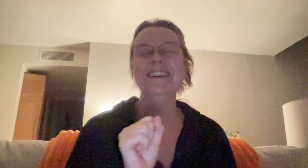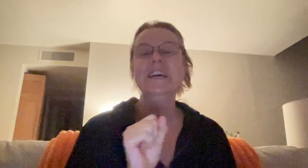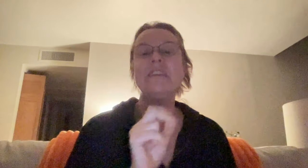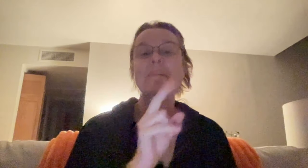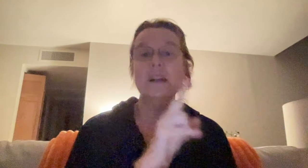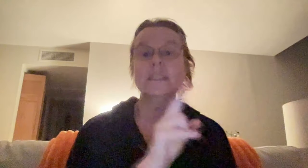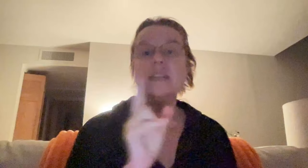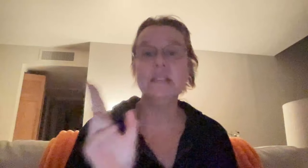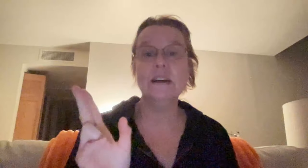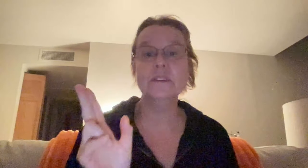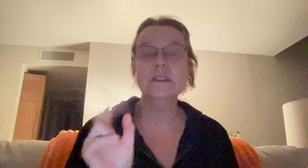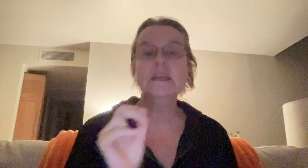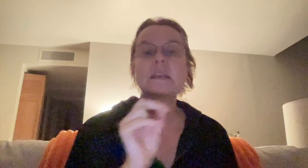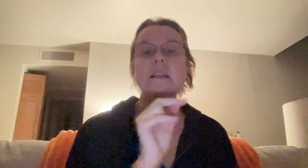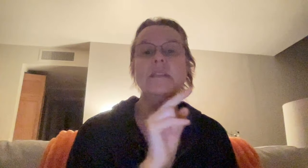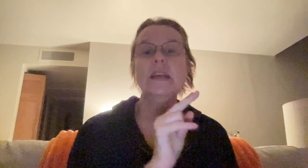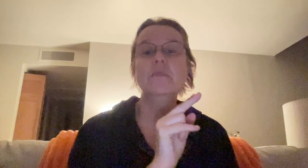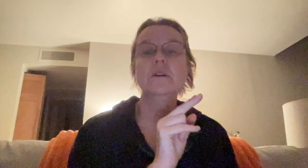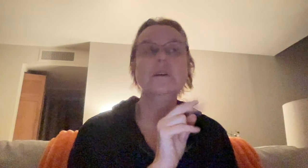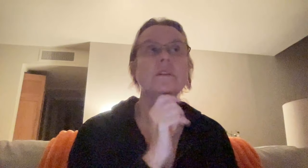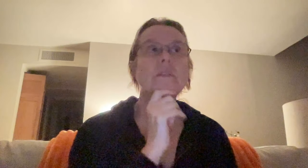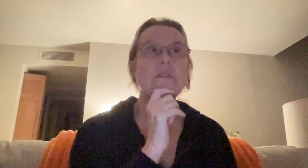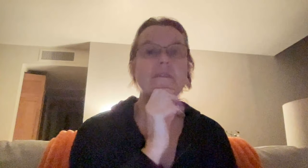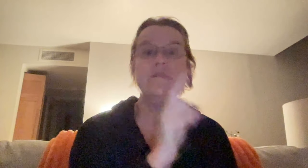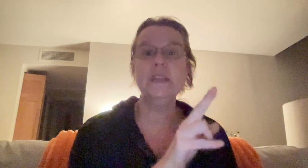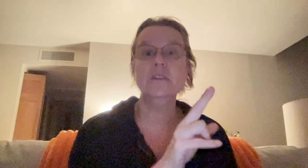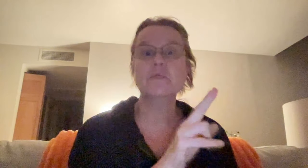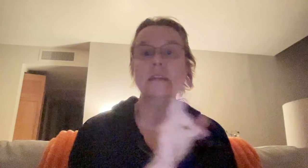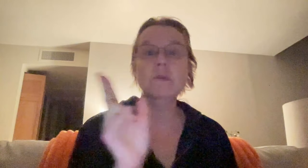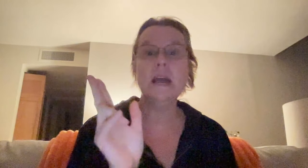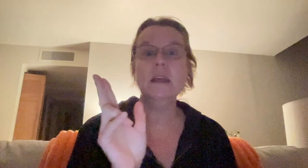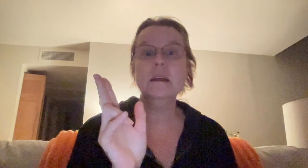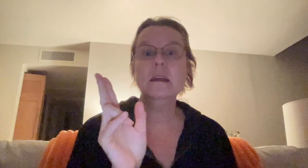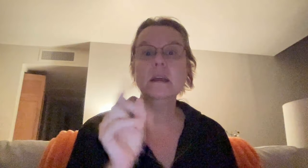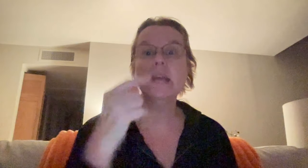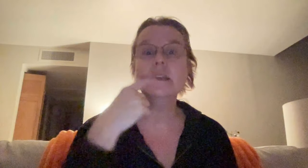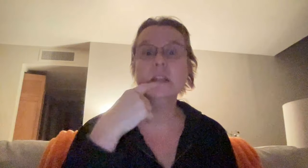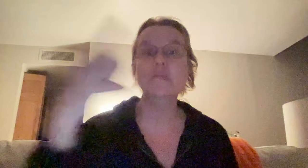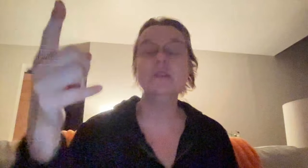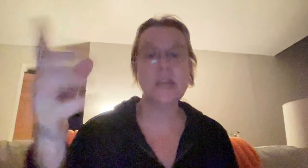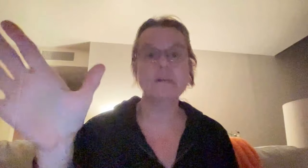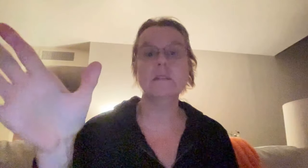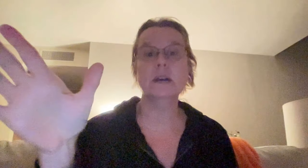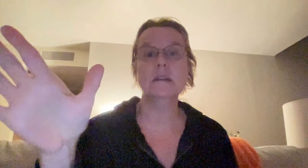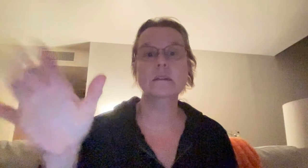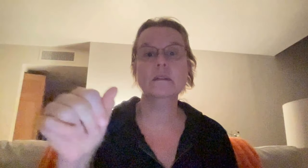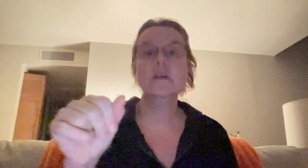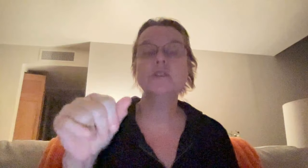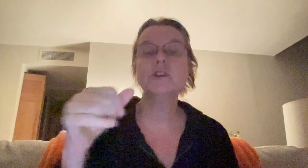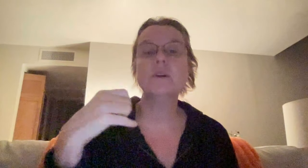They process out loud. They will feel right away and communicate right away. So